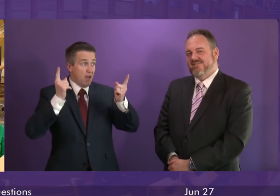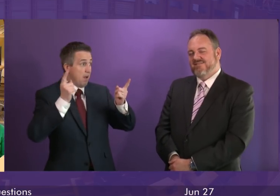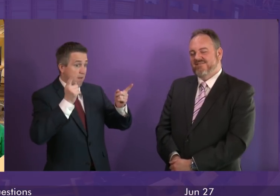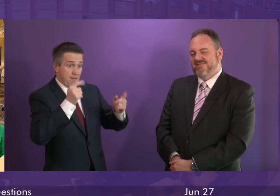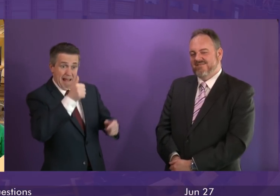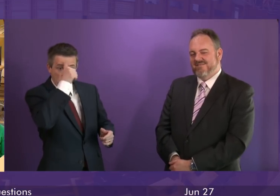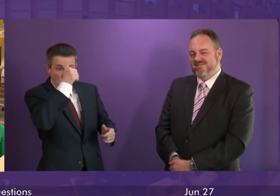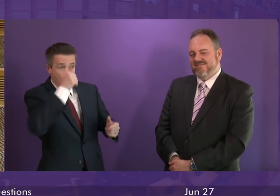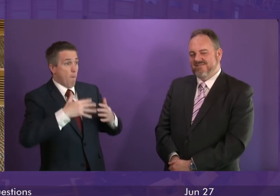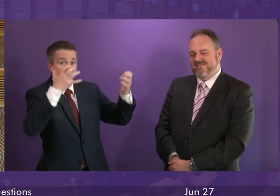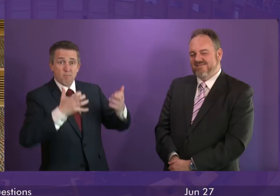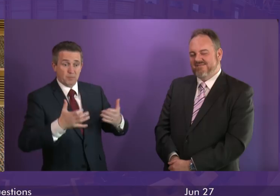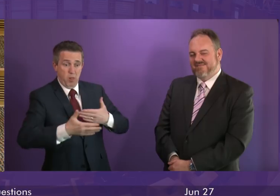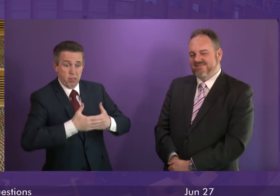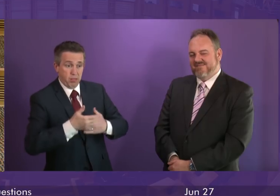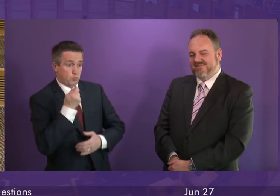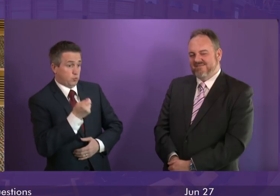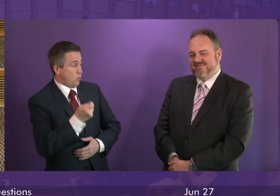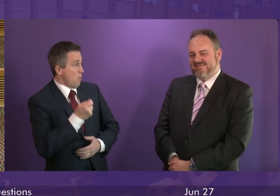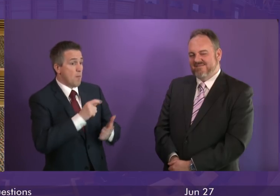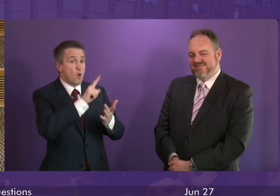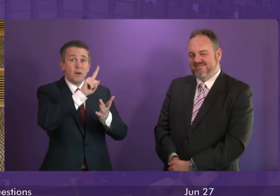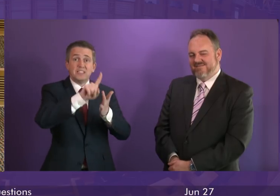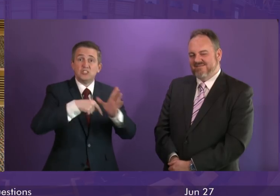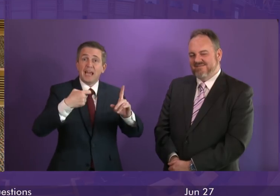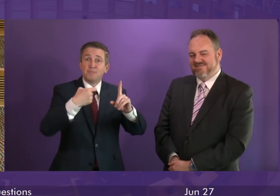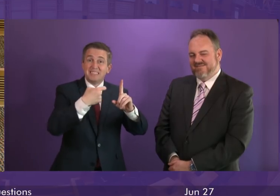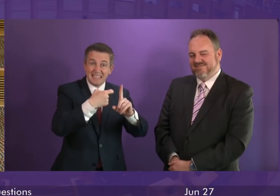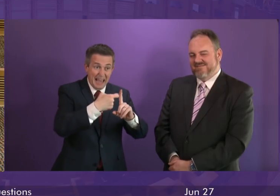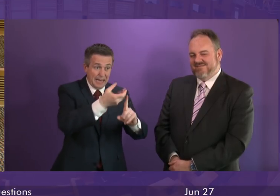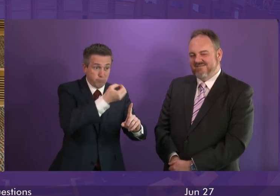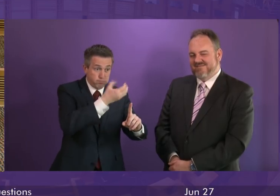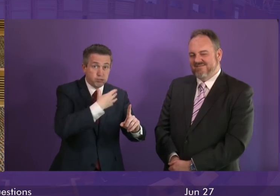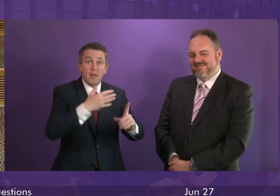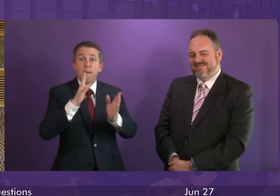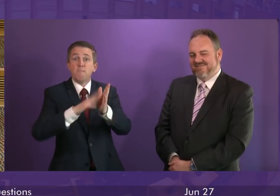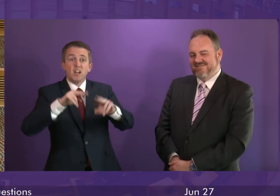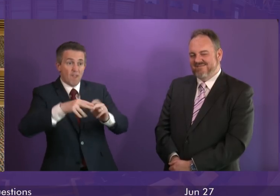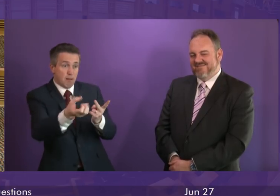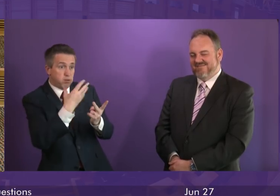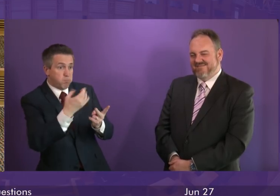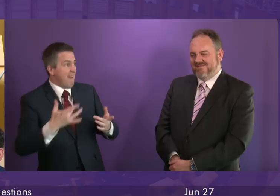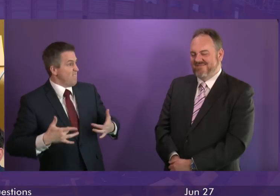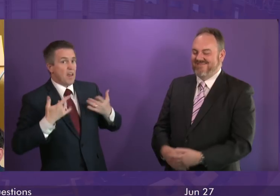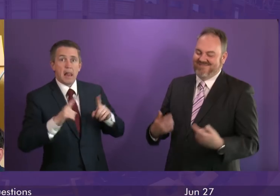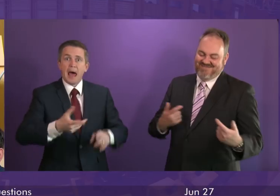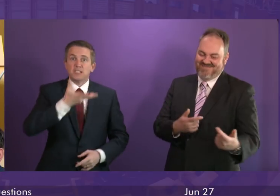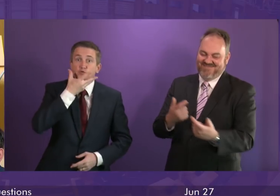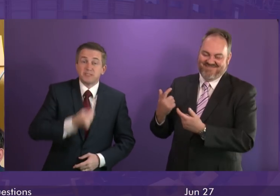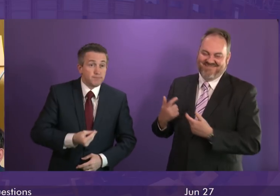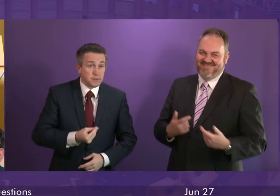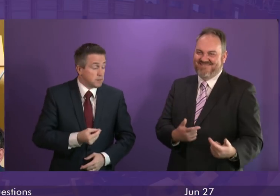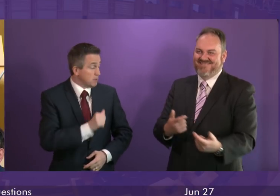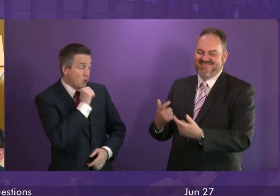break for the summer recess, but I have to say, when I get James Kelly followed by Myrtle Fraser, it feels more like Christmas than summer